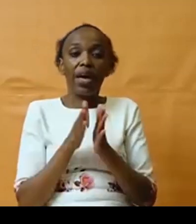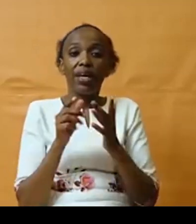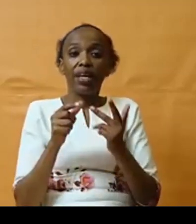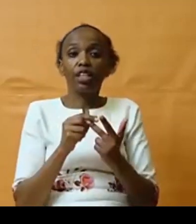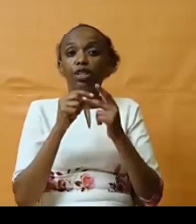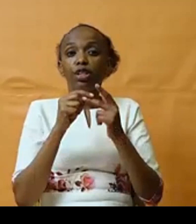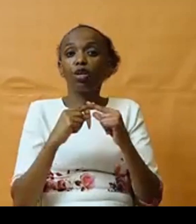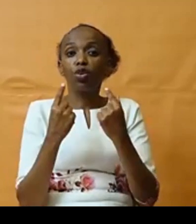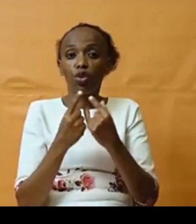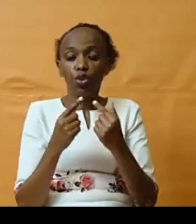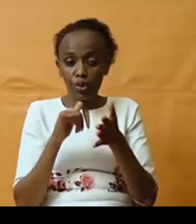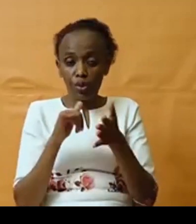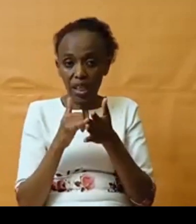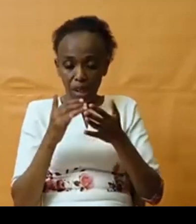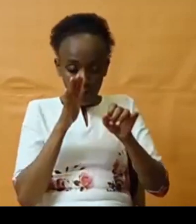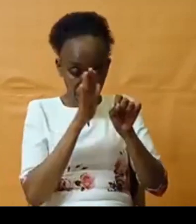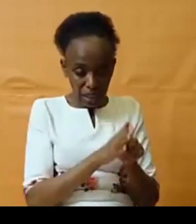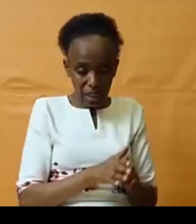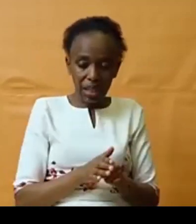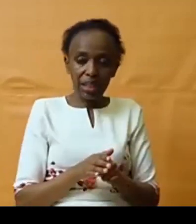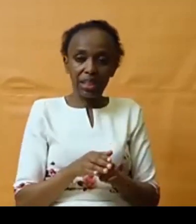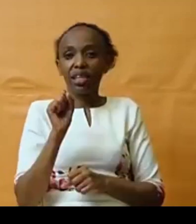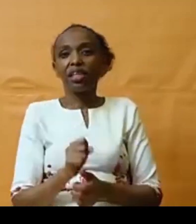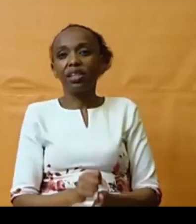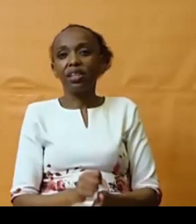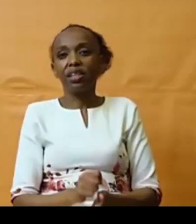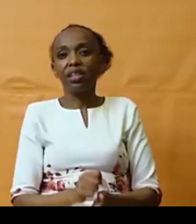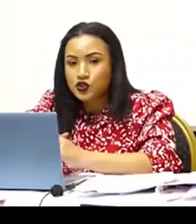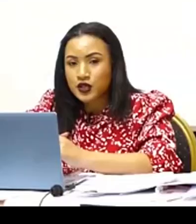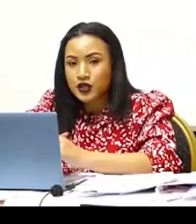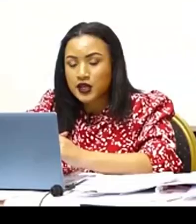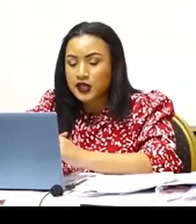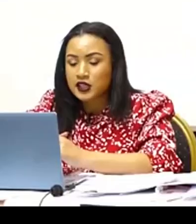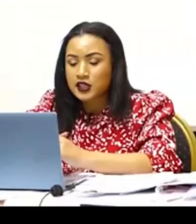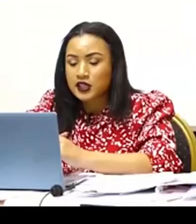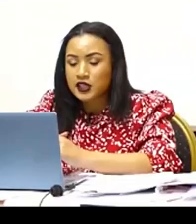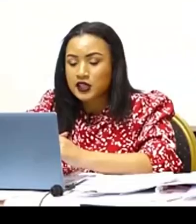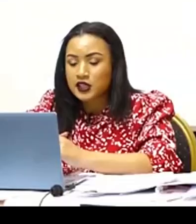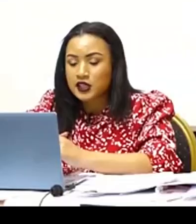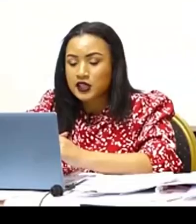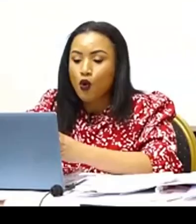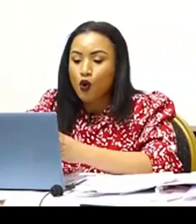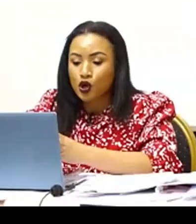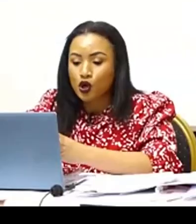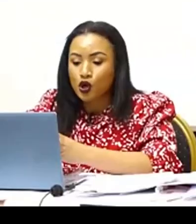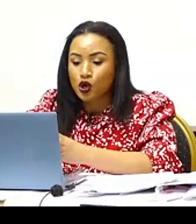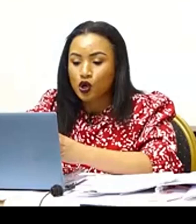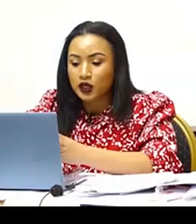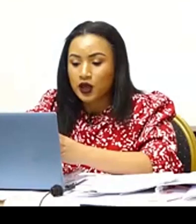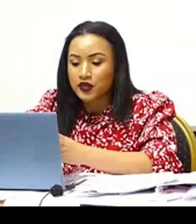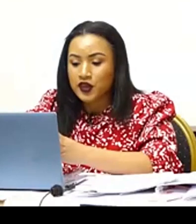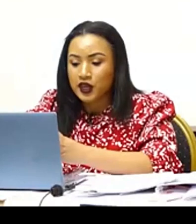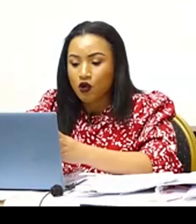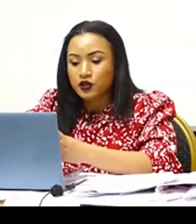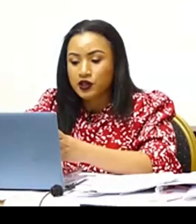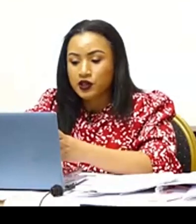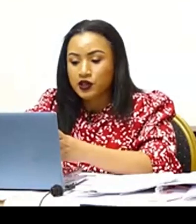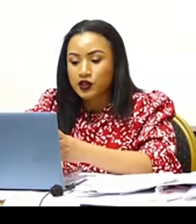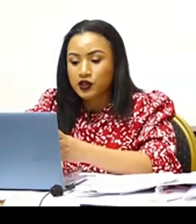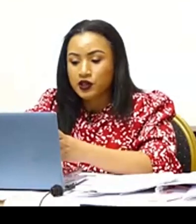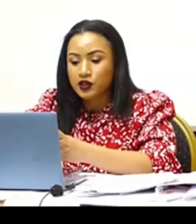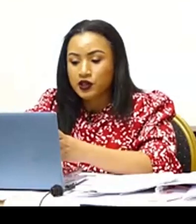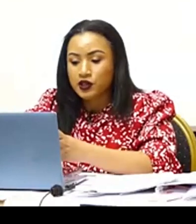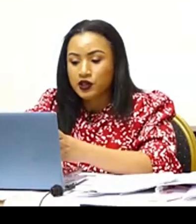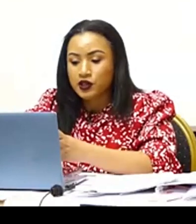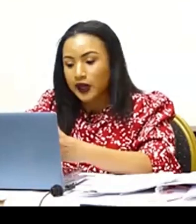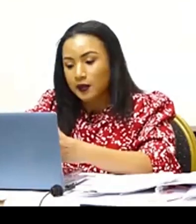are marginalized. Yeah. Could you just expound a little bit more on the alternative